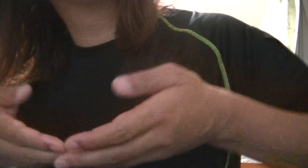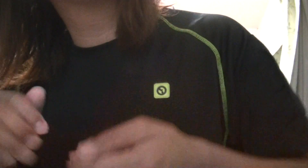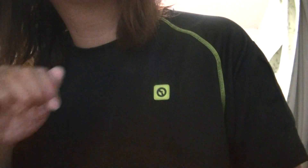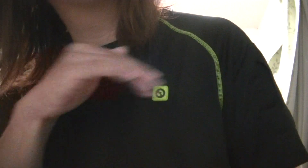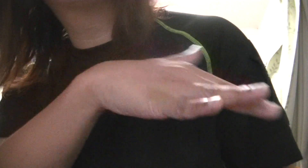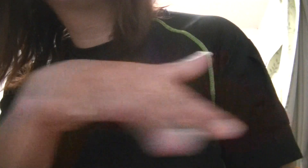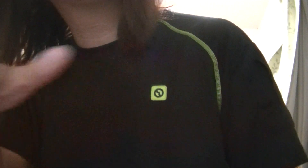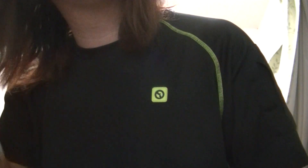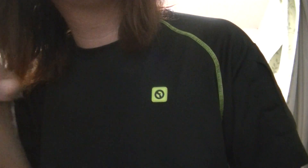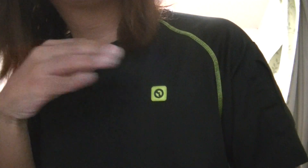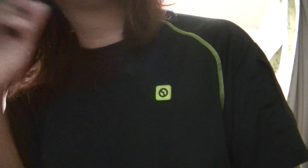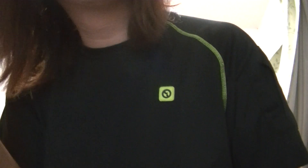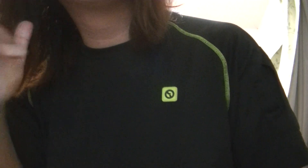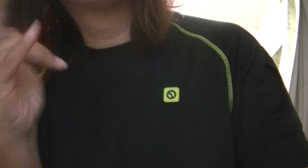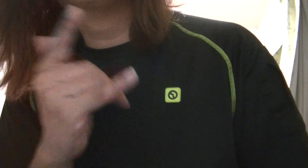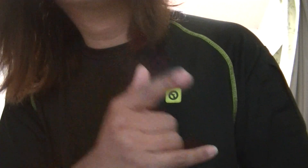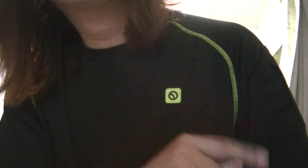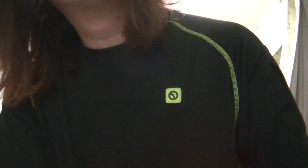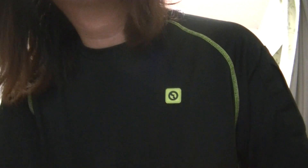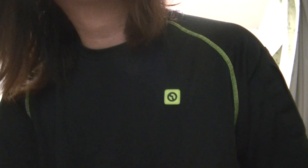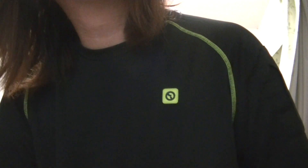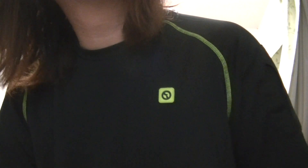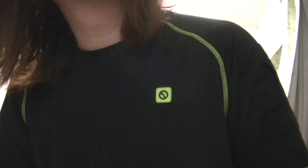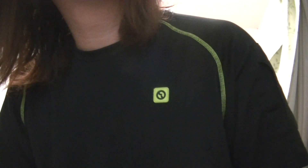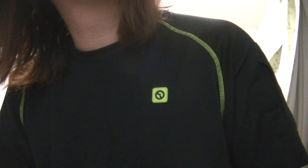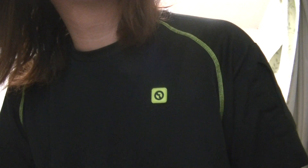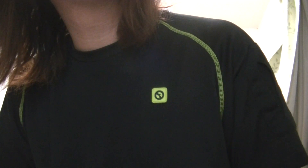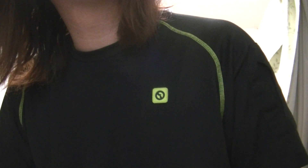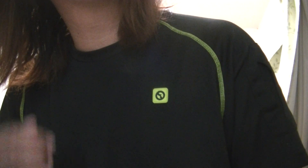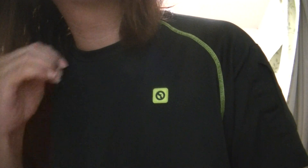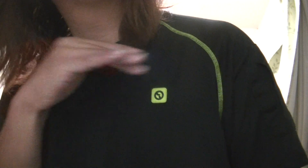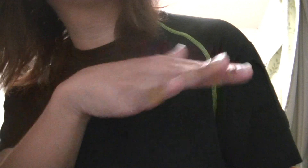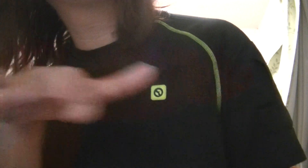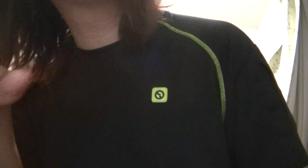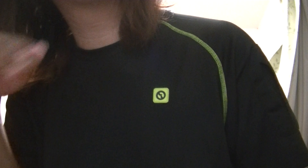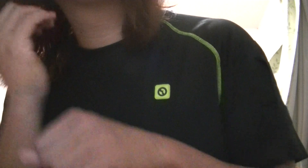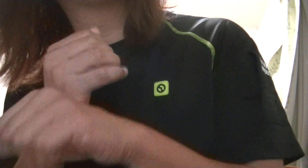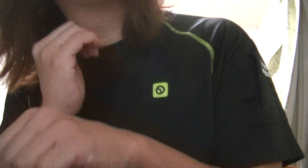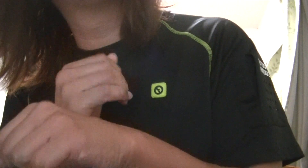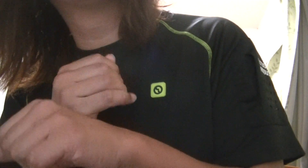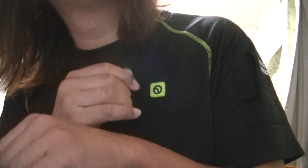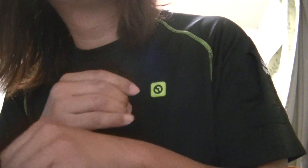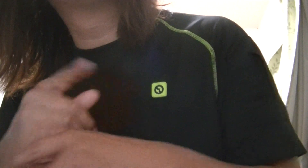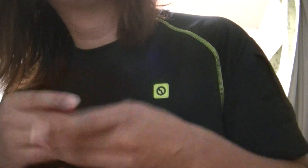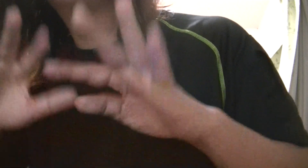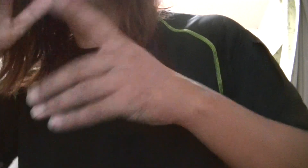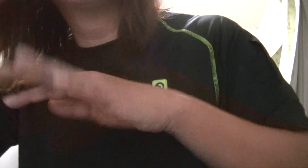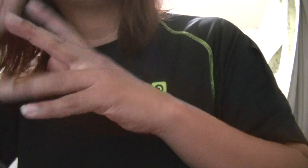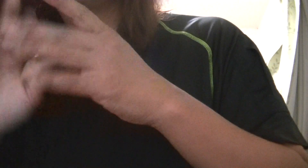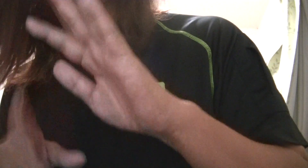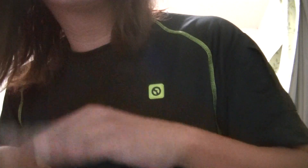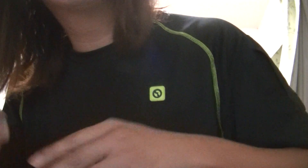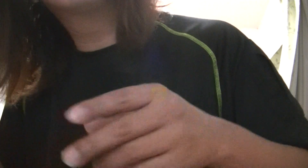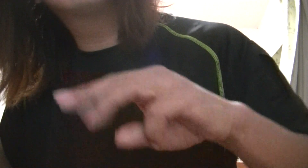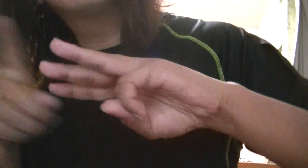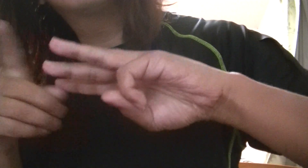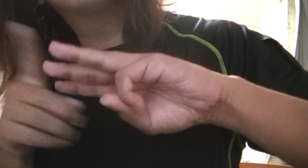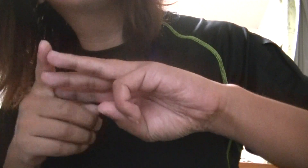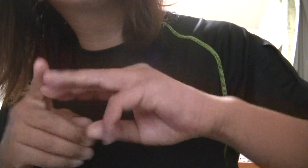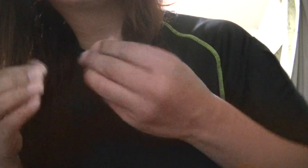We are the children We are the ones who make a brighter day So let's